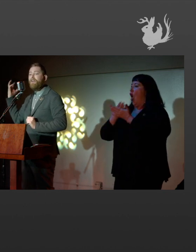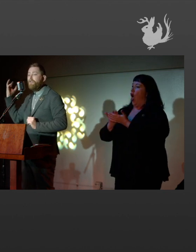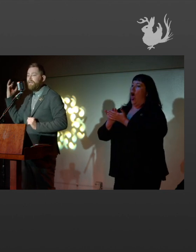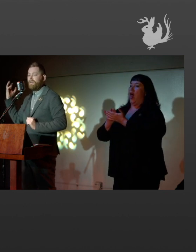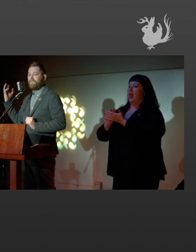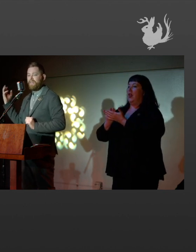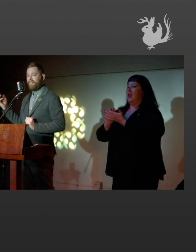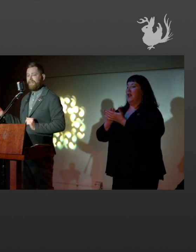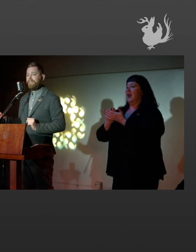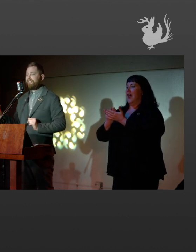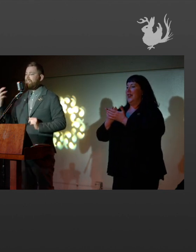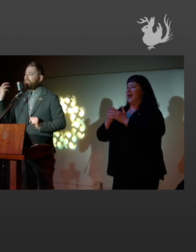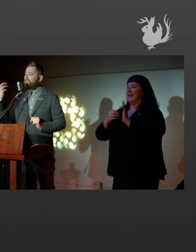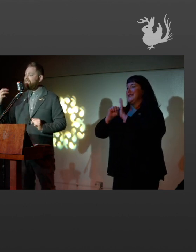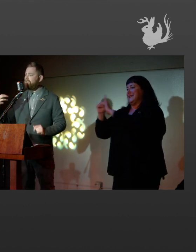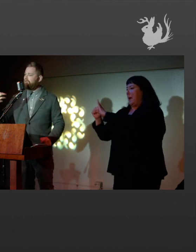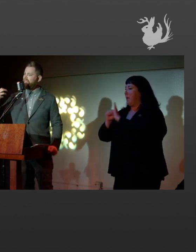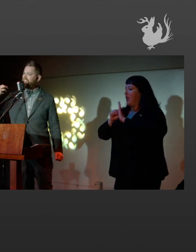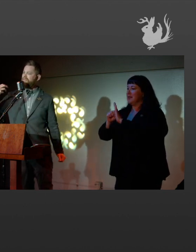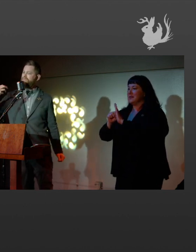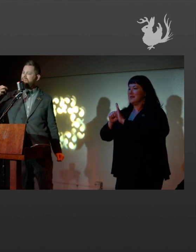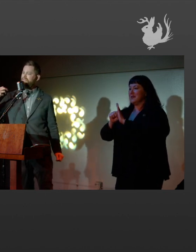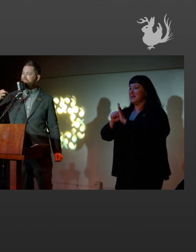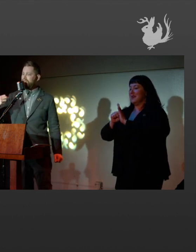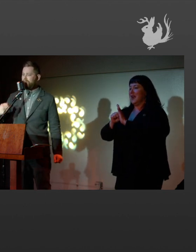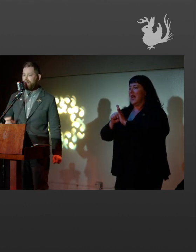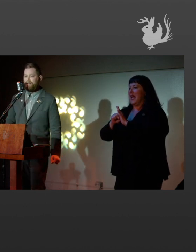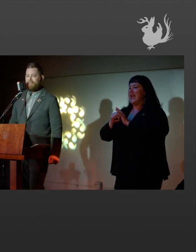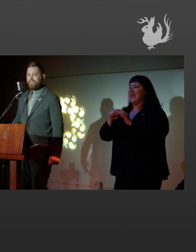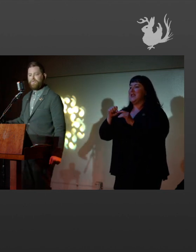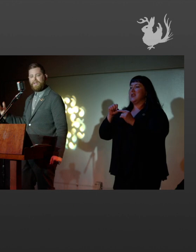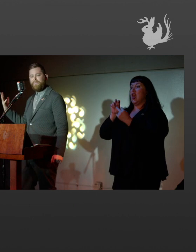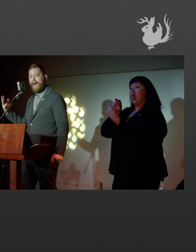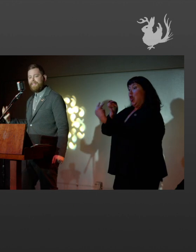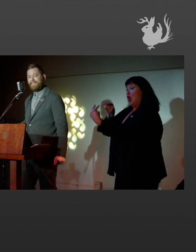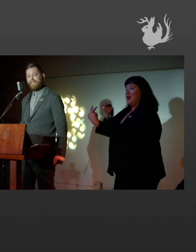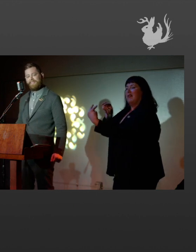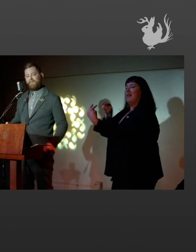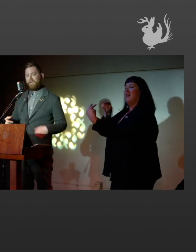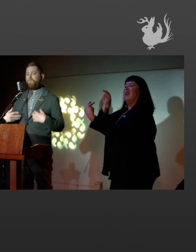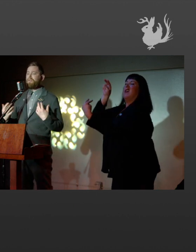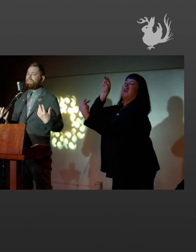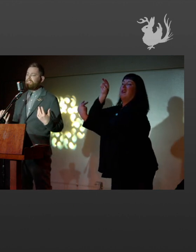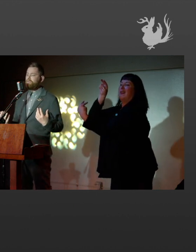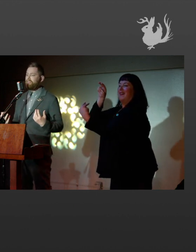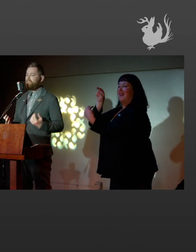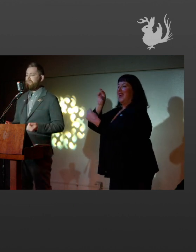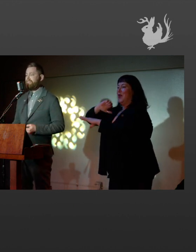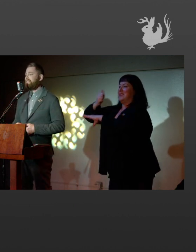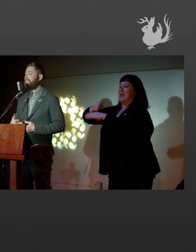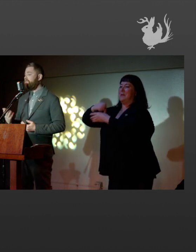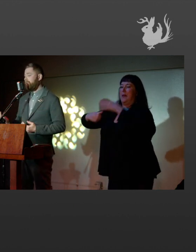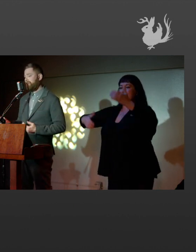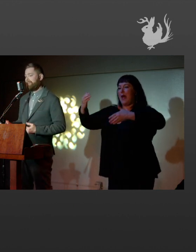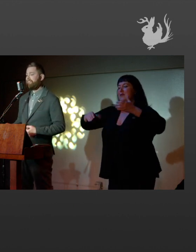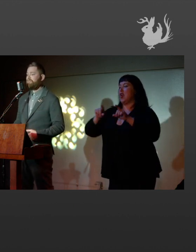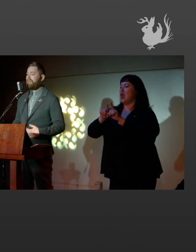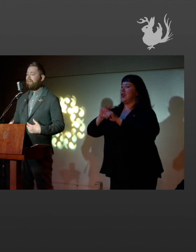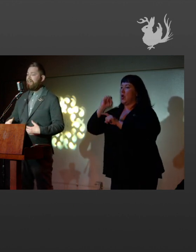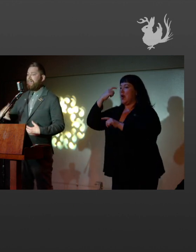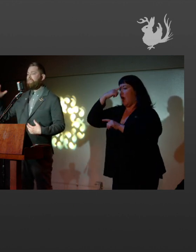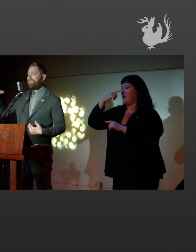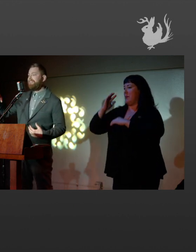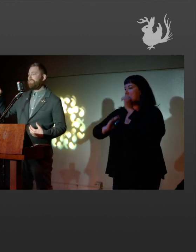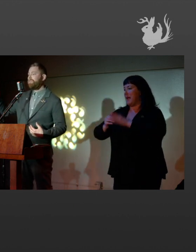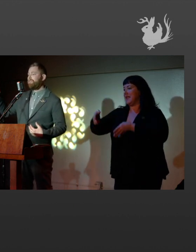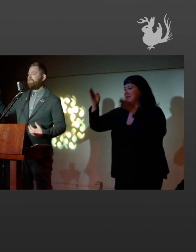kinghood are there. He does not look at the viewer. He looks above the viewer. This would be in palaces. And works like this would also be in, like, state buildings to